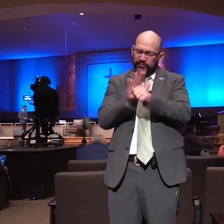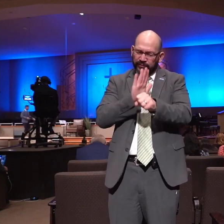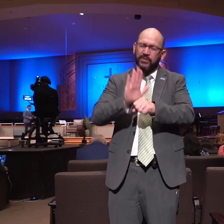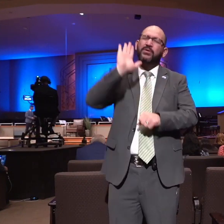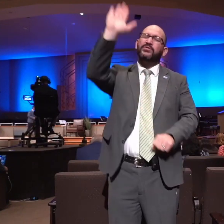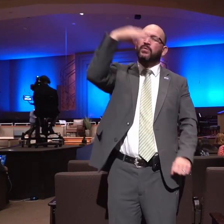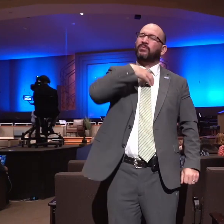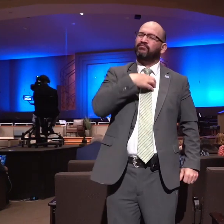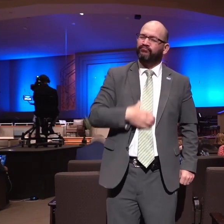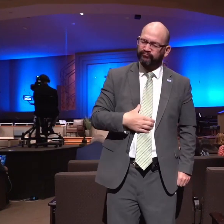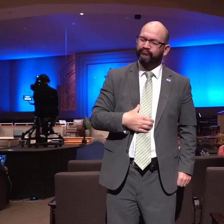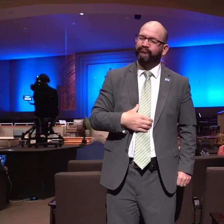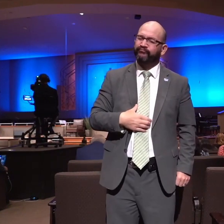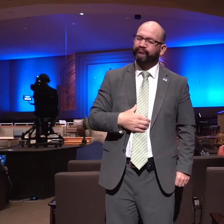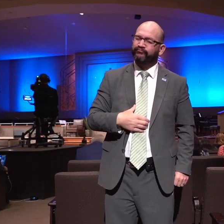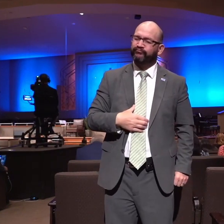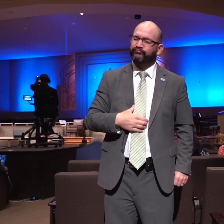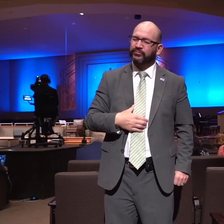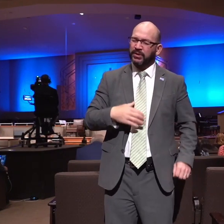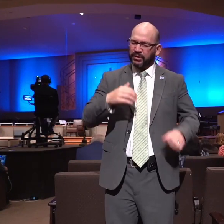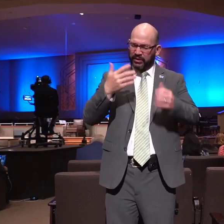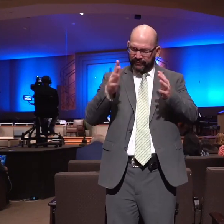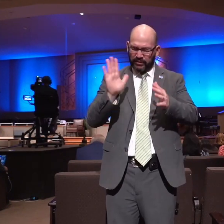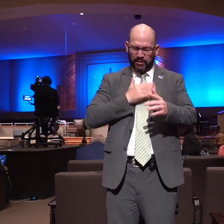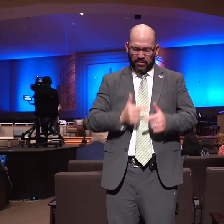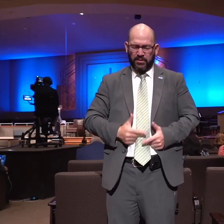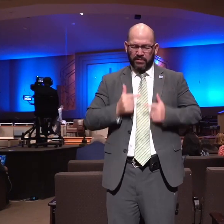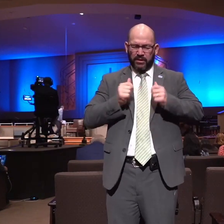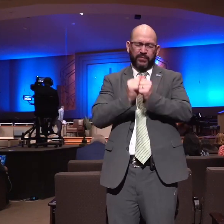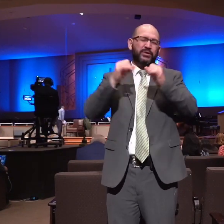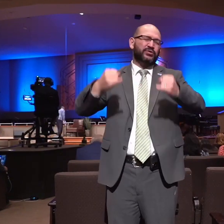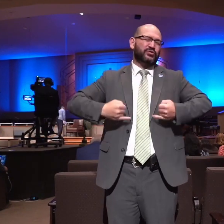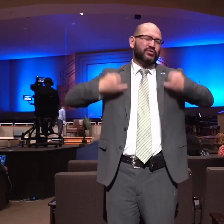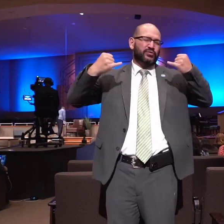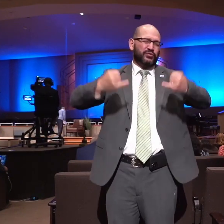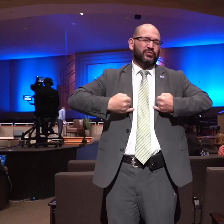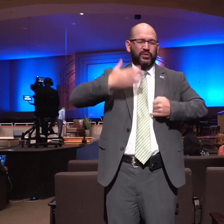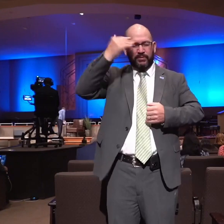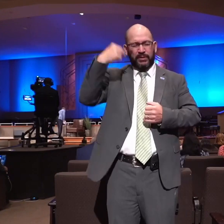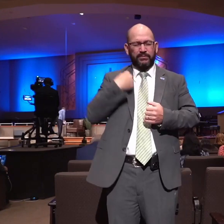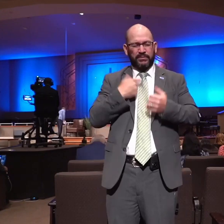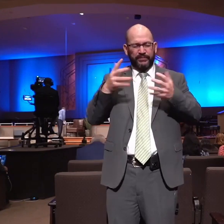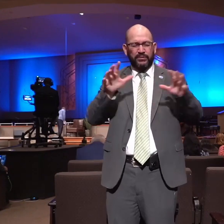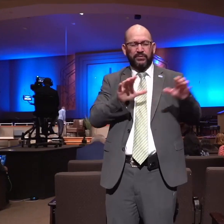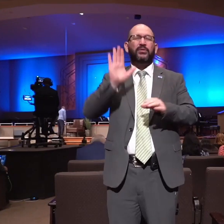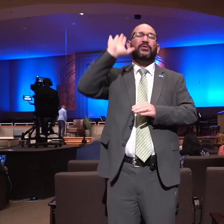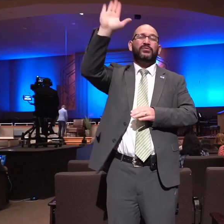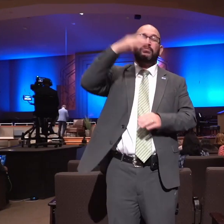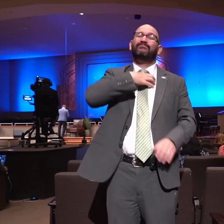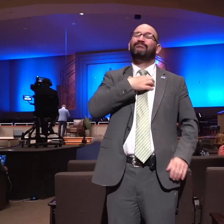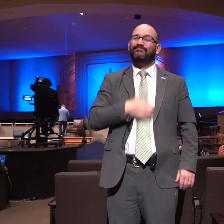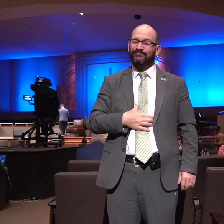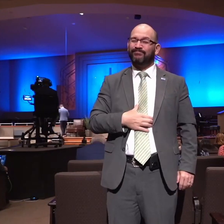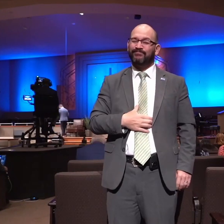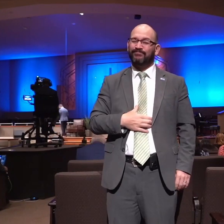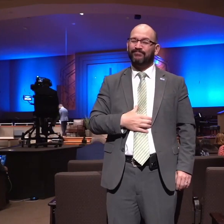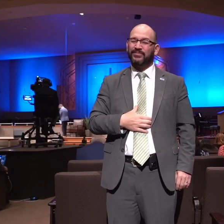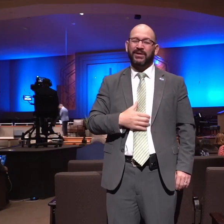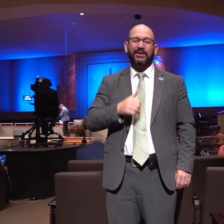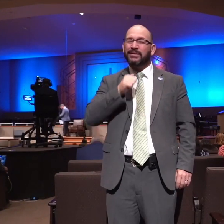joy knowing that we've done your will intentionally not simply reacted to the